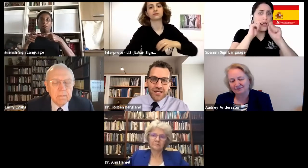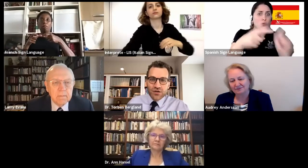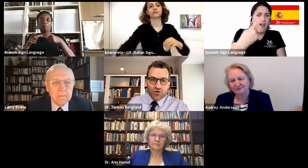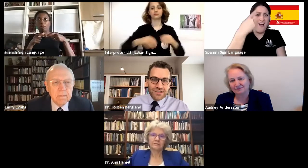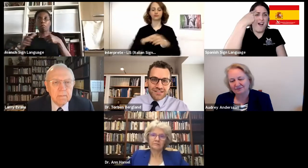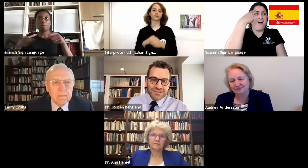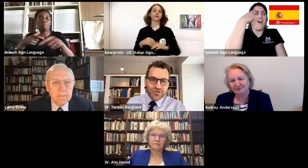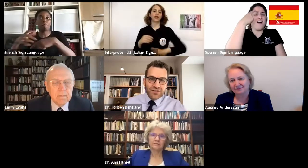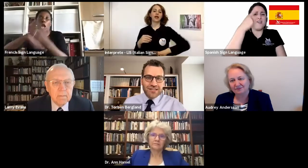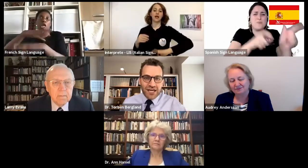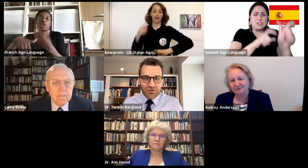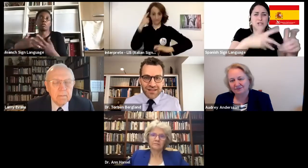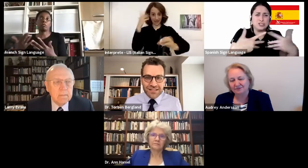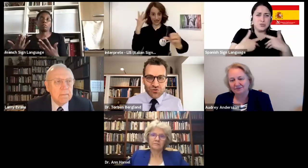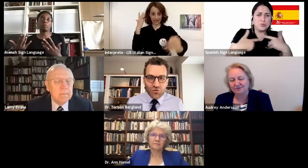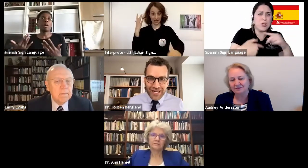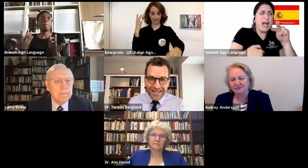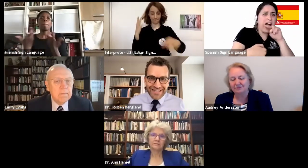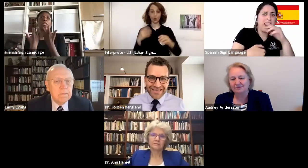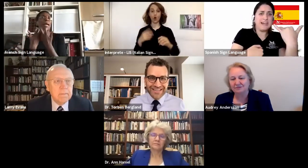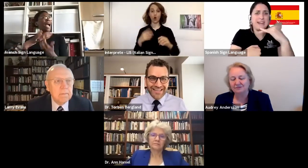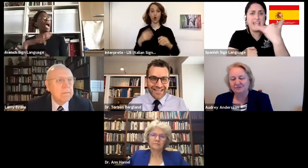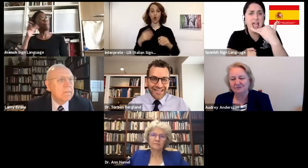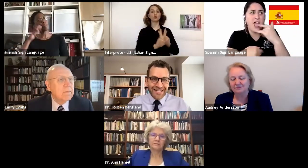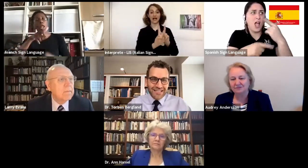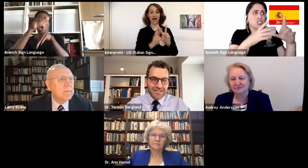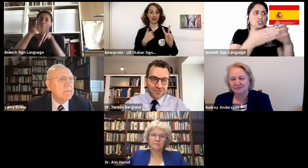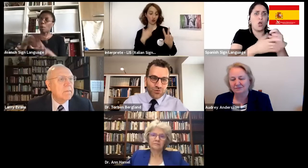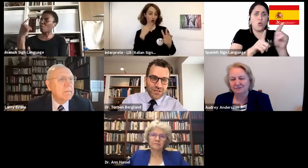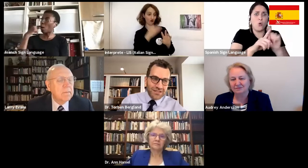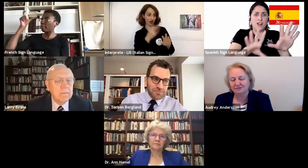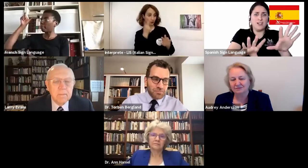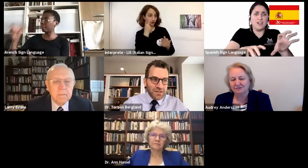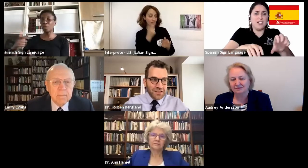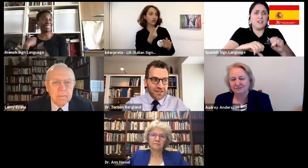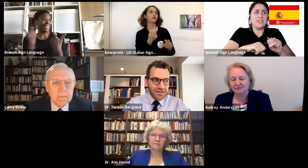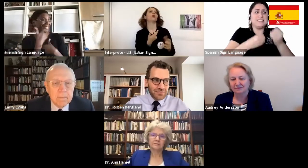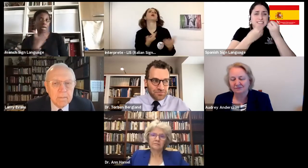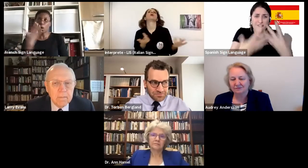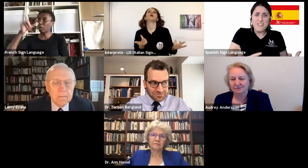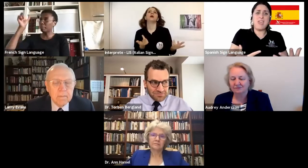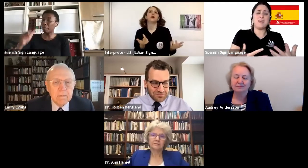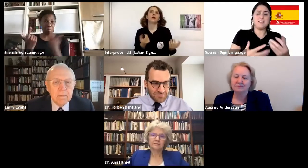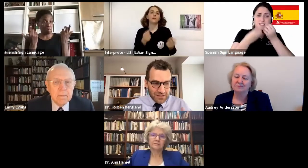laughing, all these things together and everything is okay. Uh, and, and sort of we, uh,